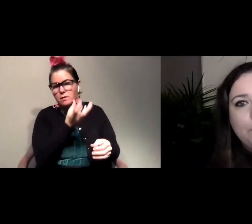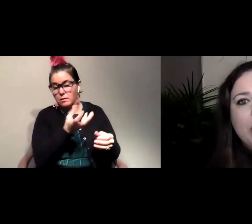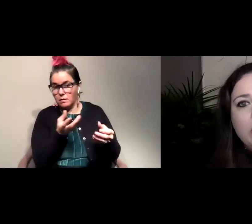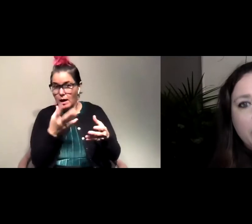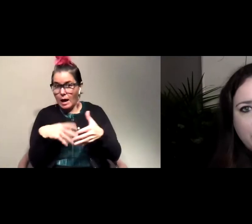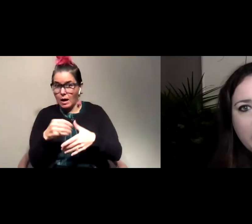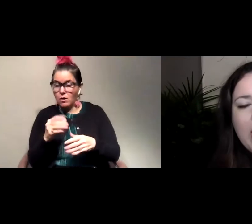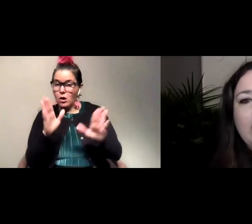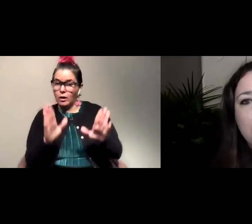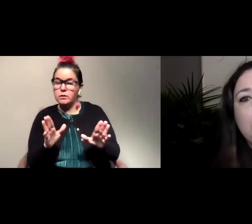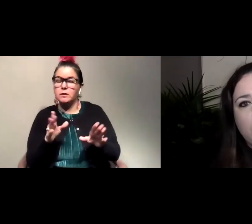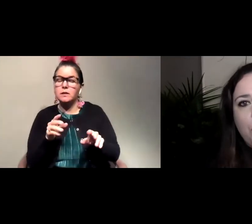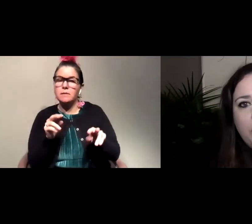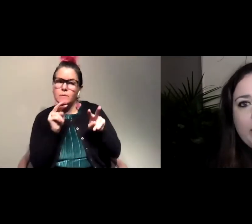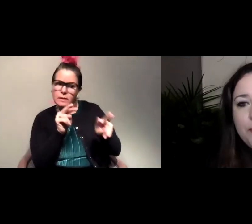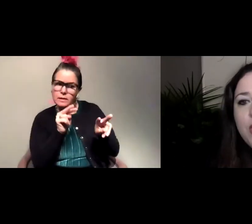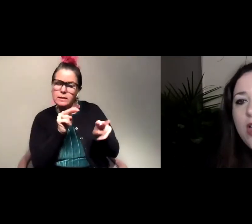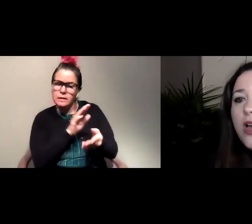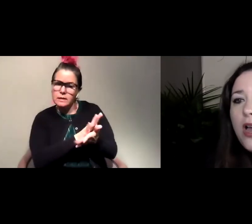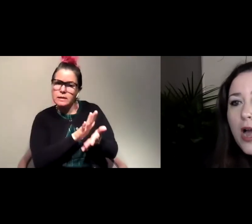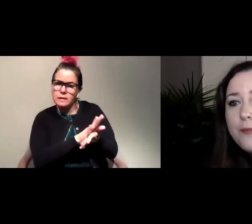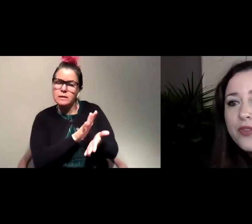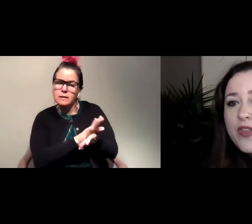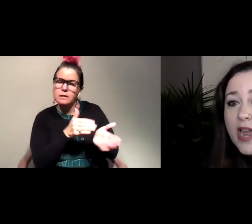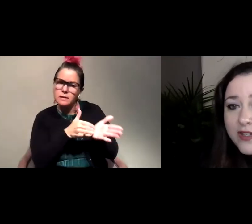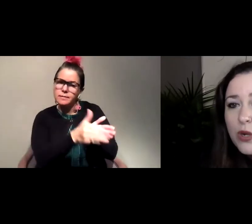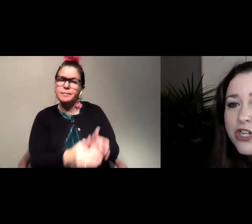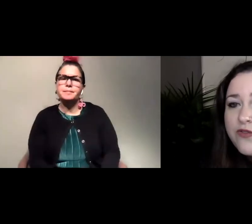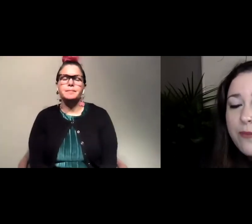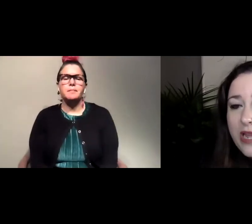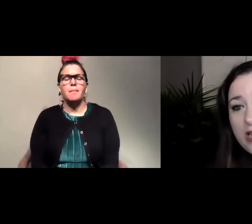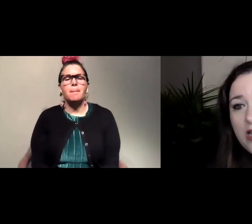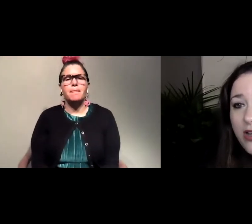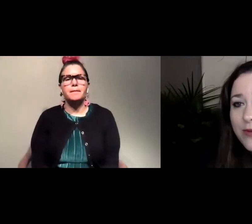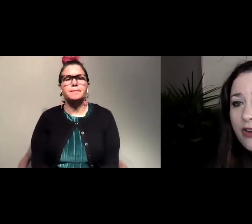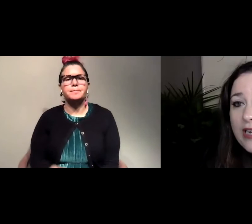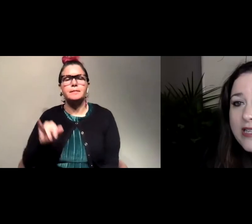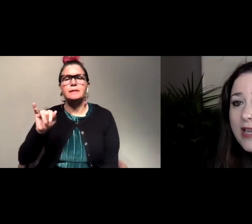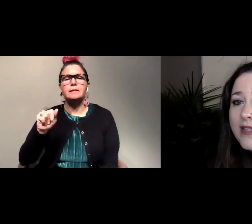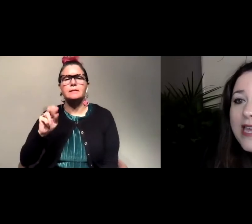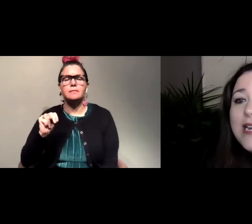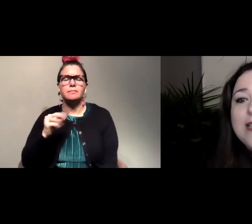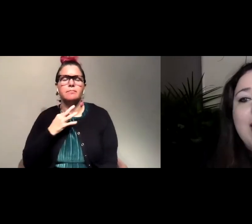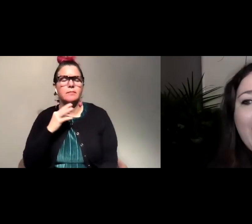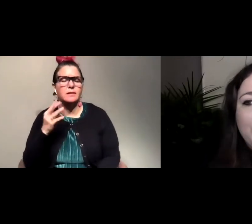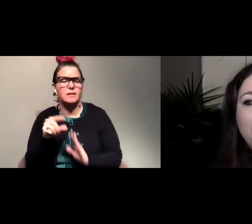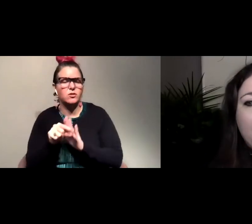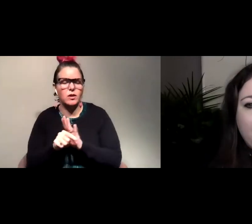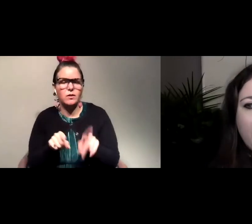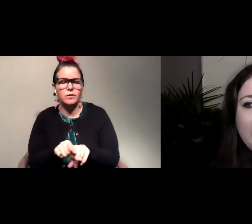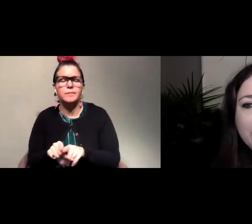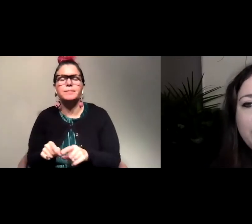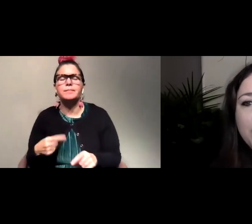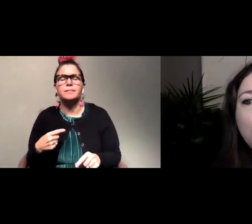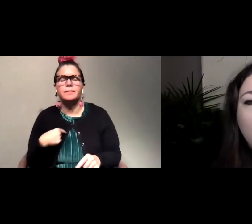but be vigilant and keep it super clean. Um, the next question is from Ian, also in grade 6. Ian is an avid